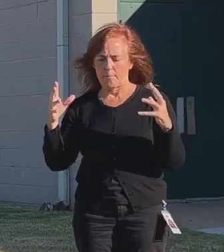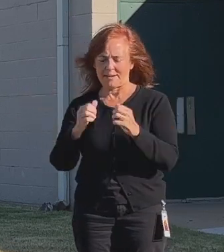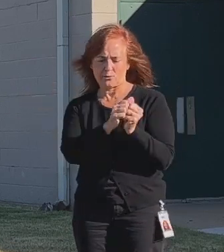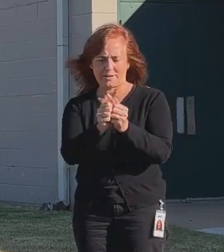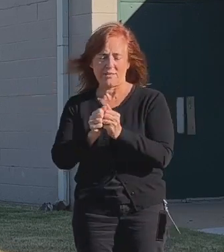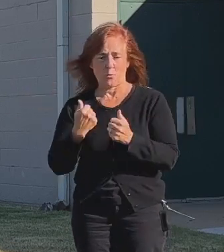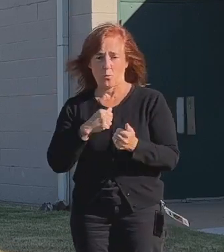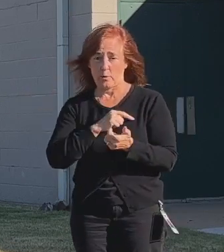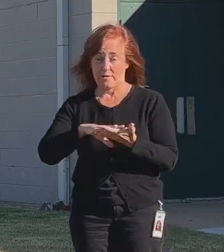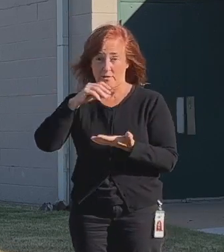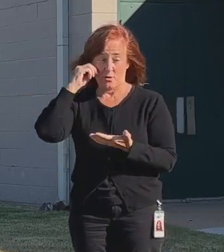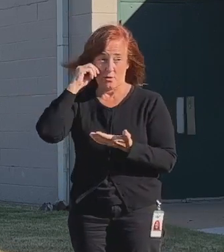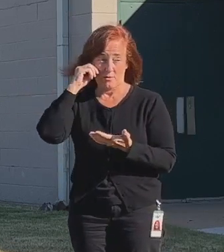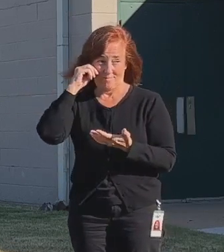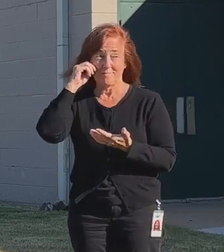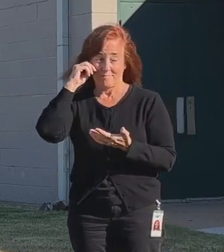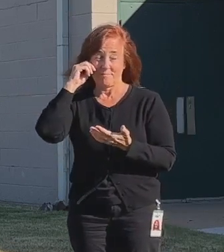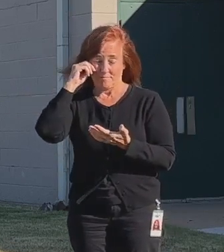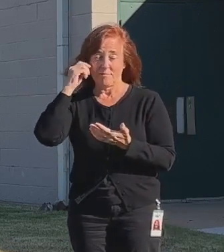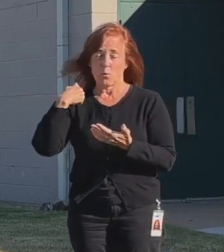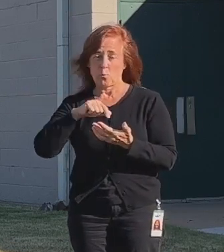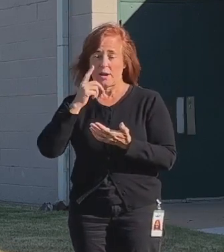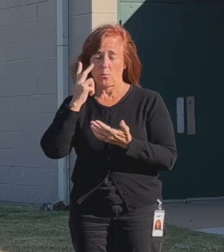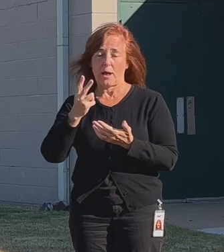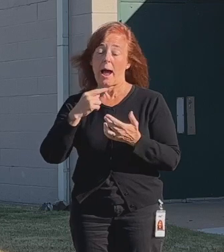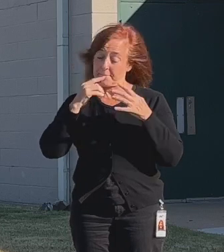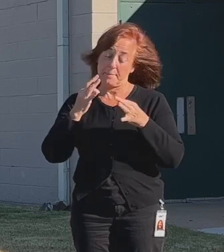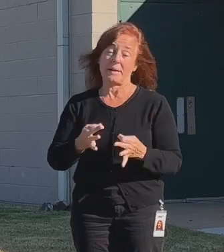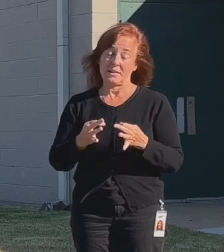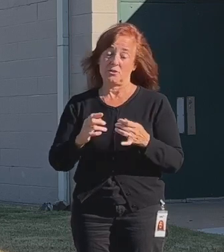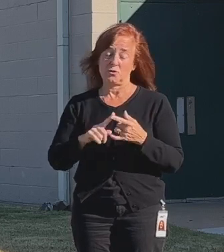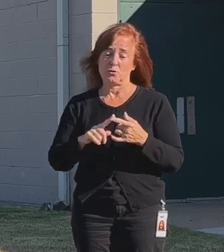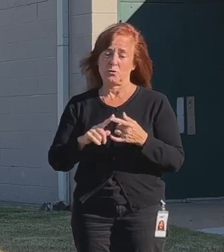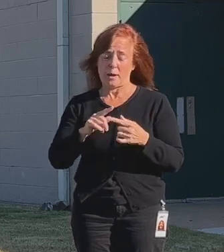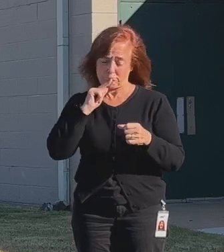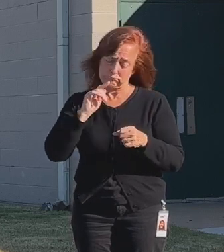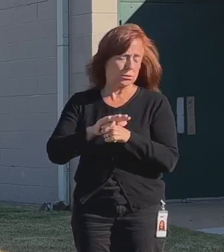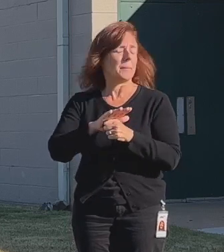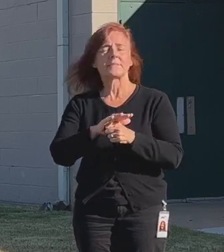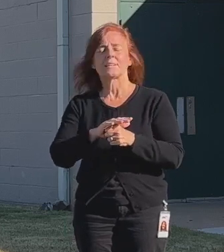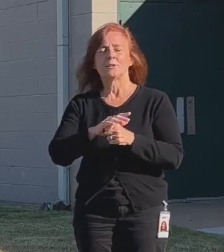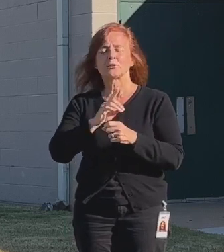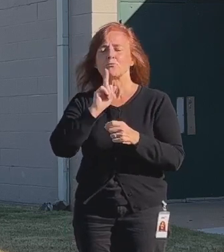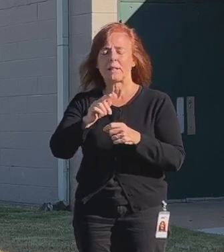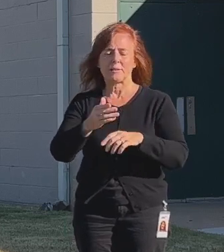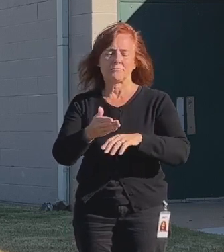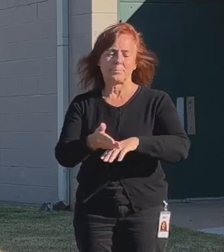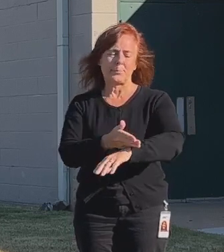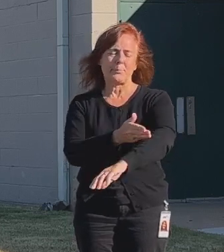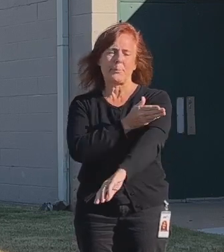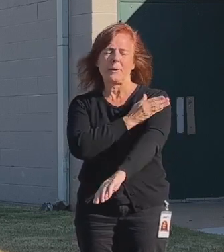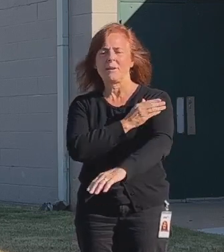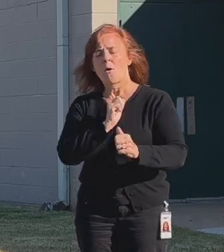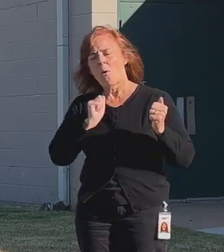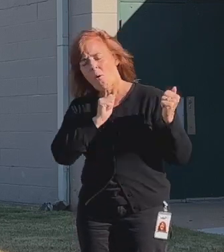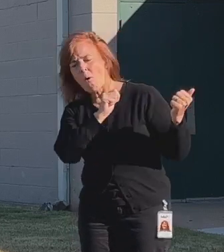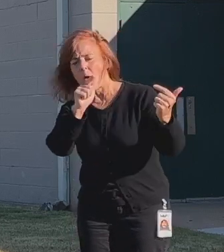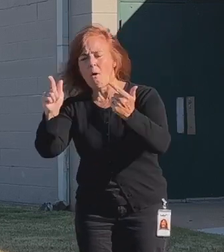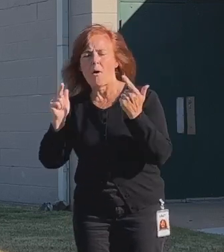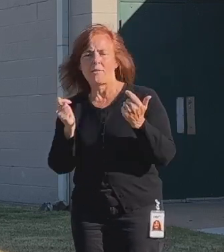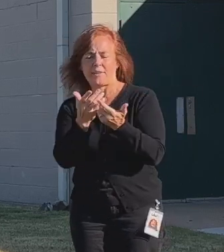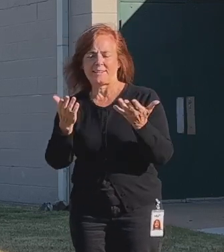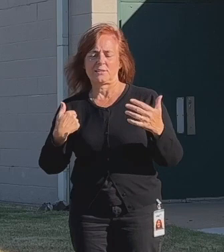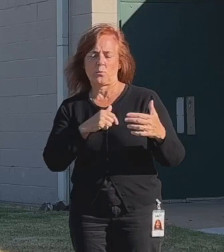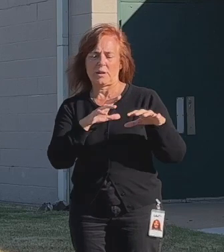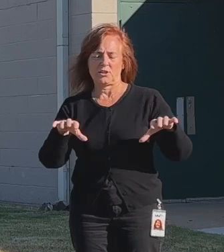all that we have learned, you're going to see, I hope, I'm committed to, and I think we all are, to really infusing this through everything that we do